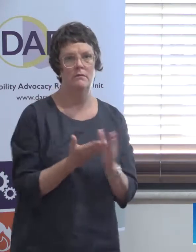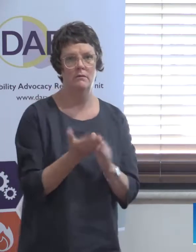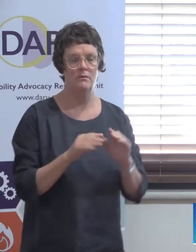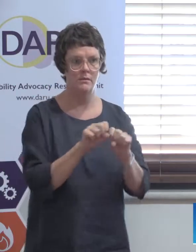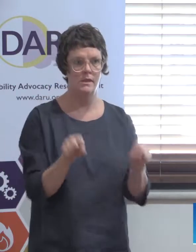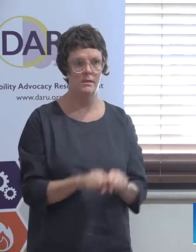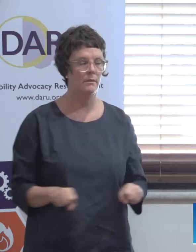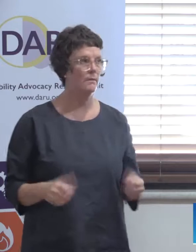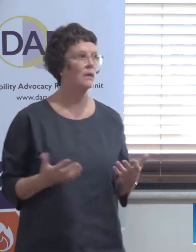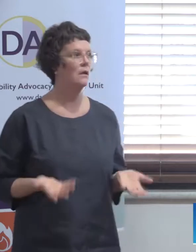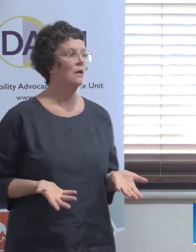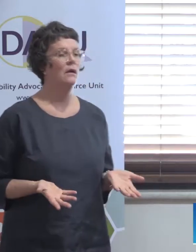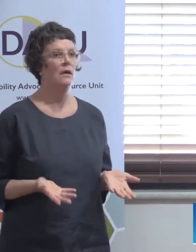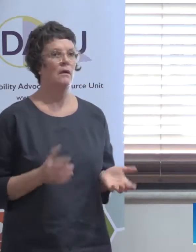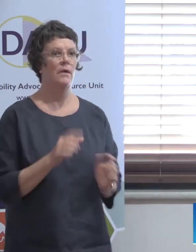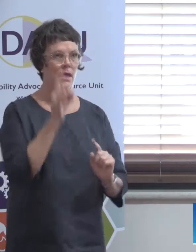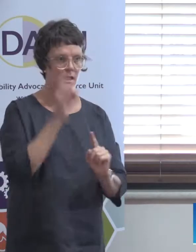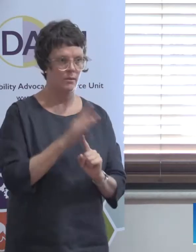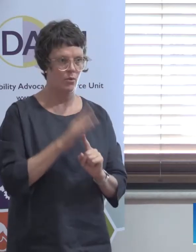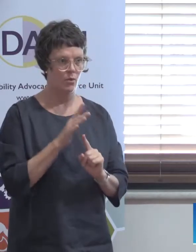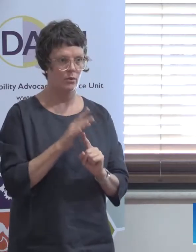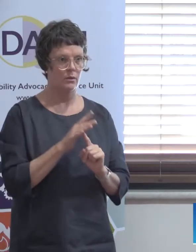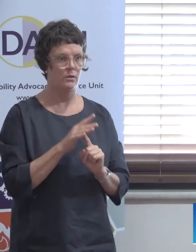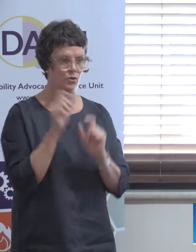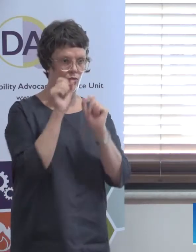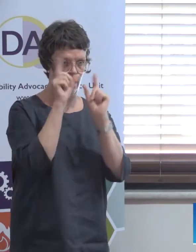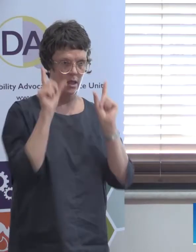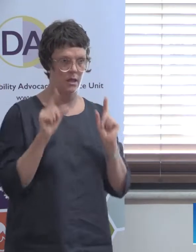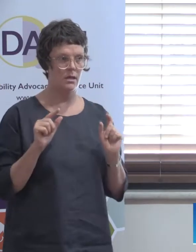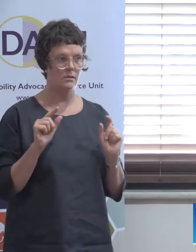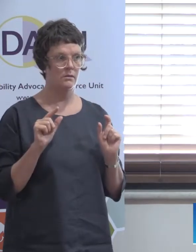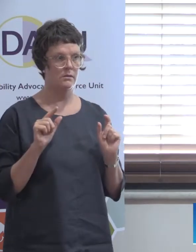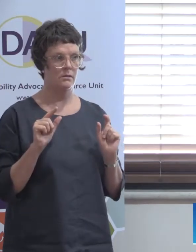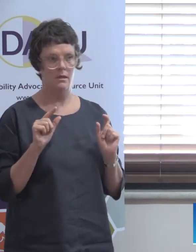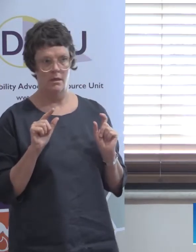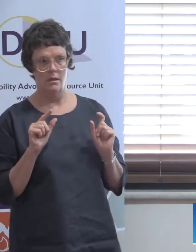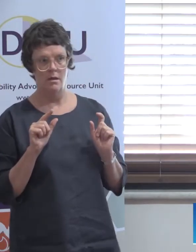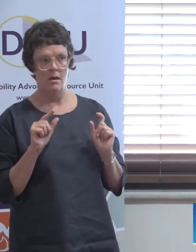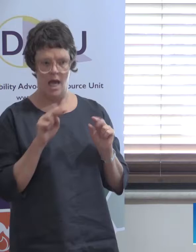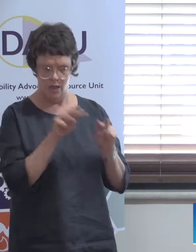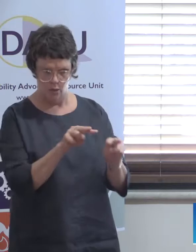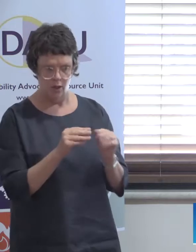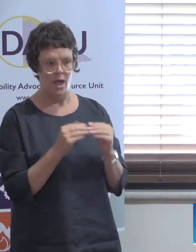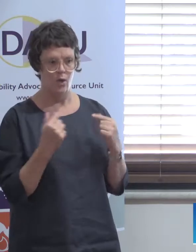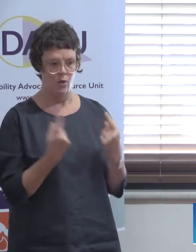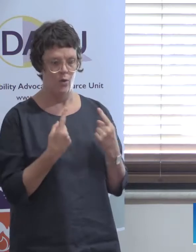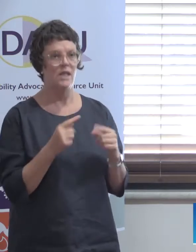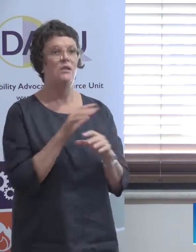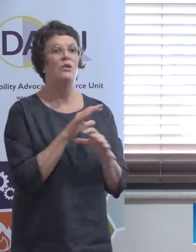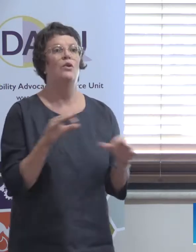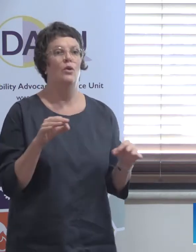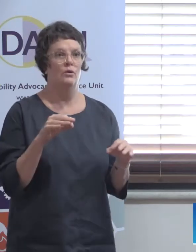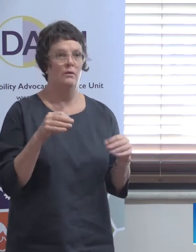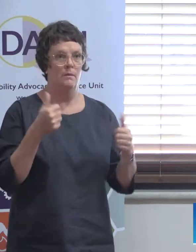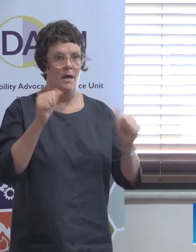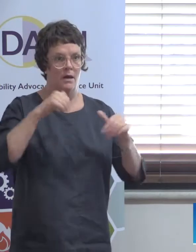so we've got to keep paying attention to who is not in the NDIS because it's only 480,000 people